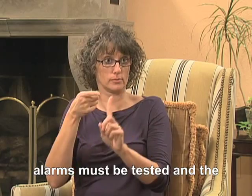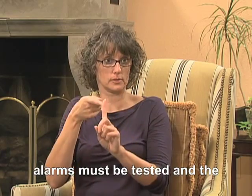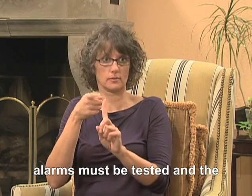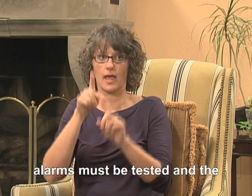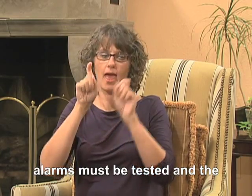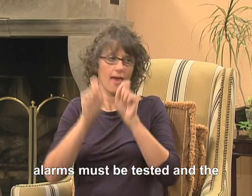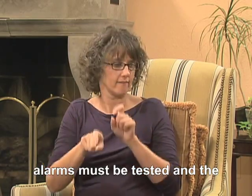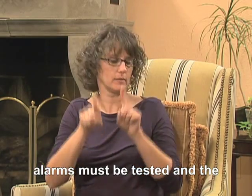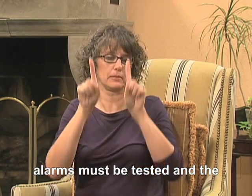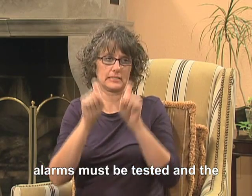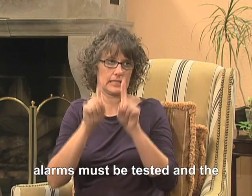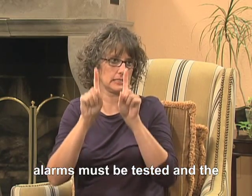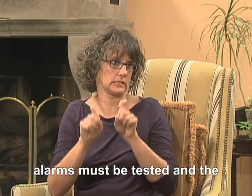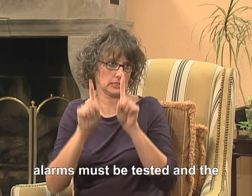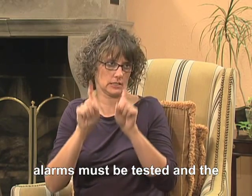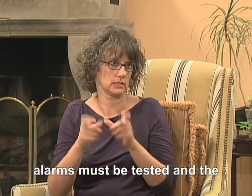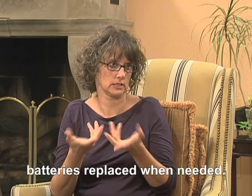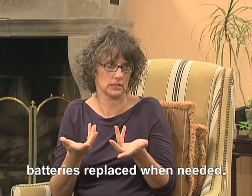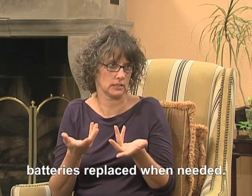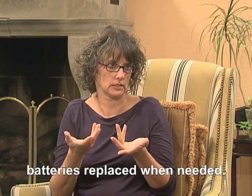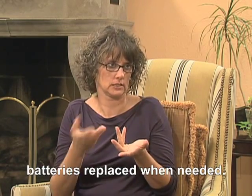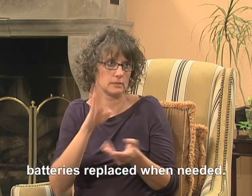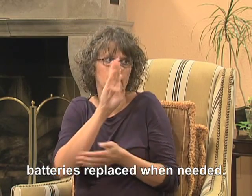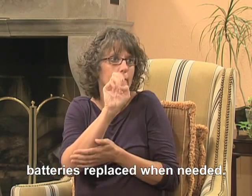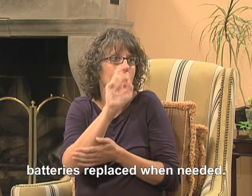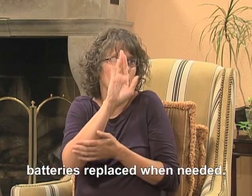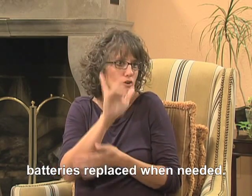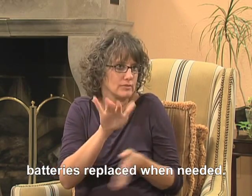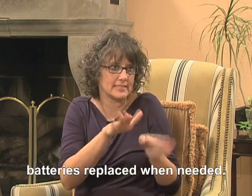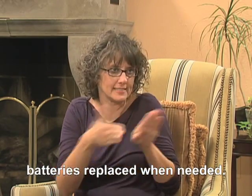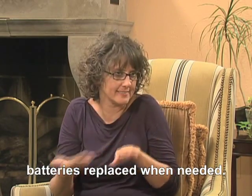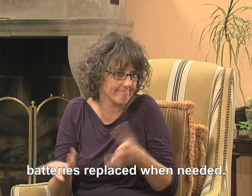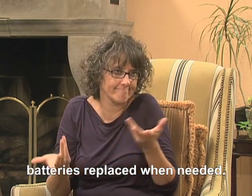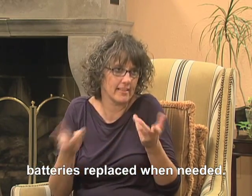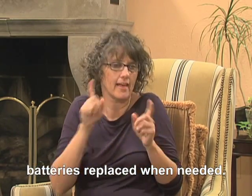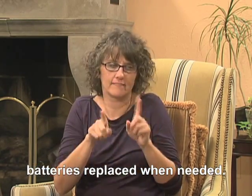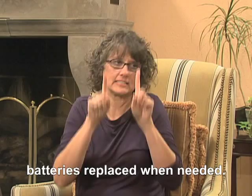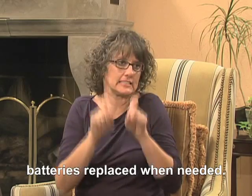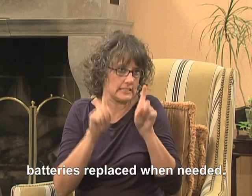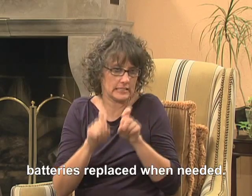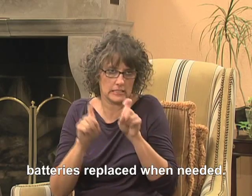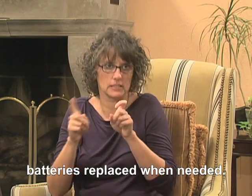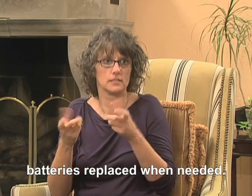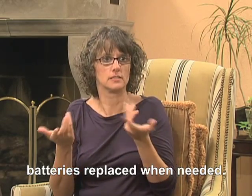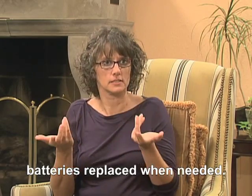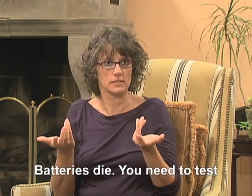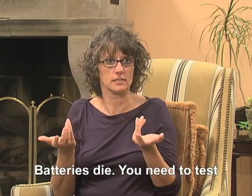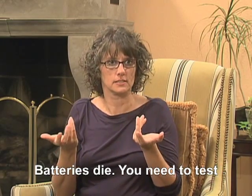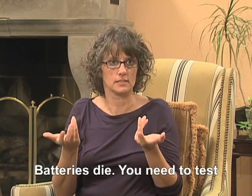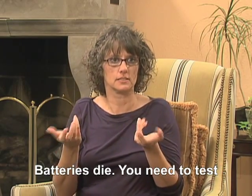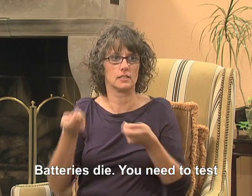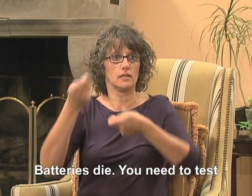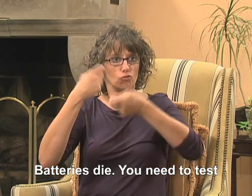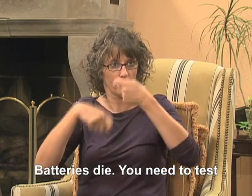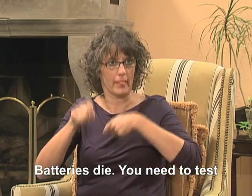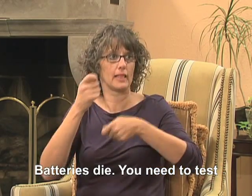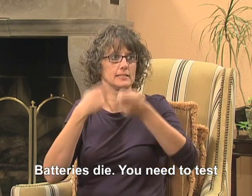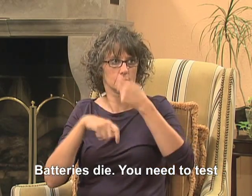tested and the batteries replaced when needed. Batteries die. You need to